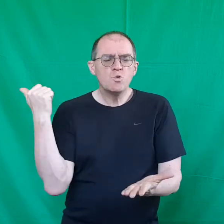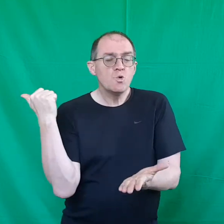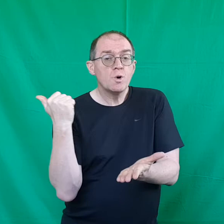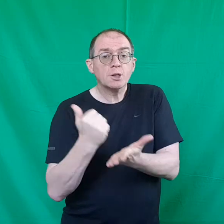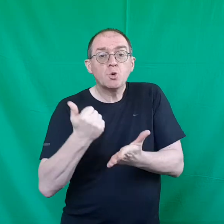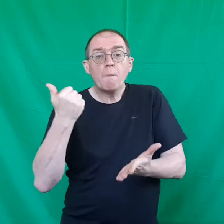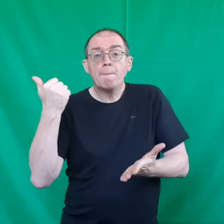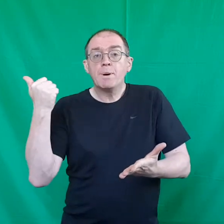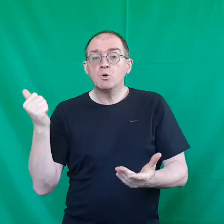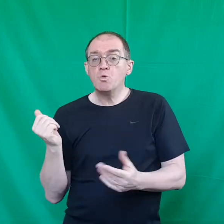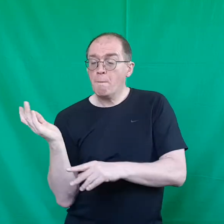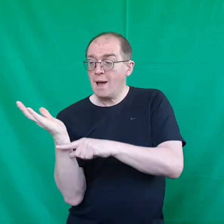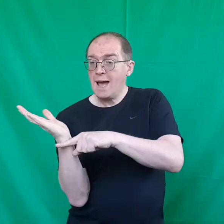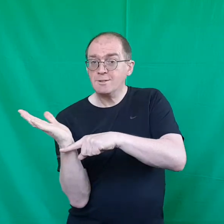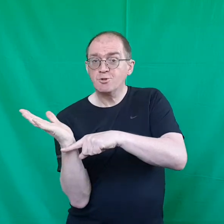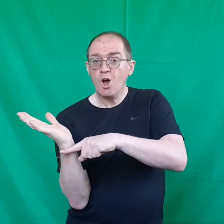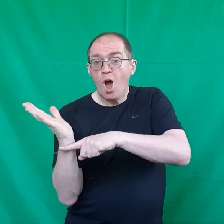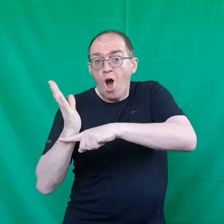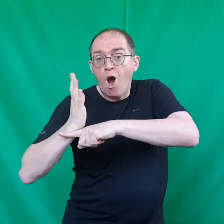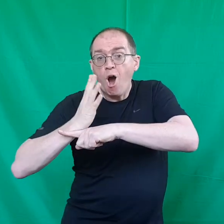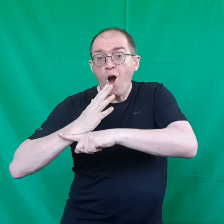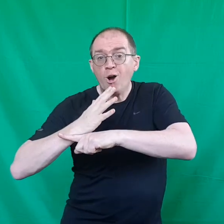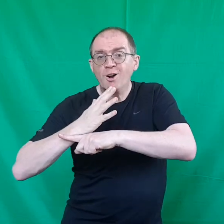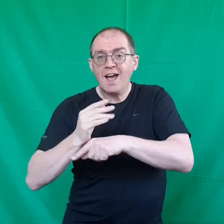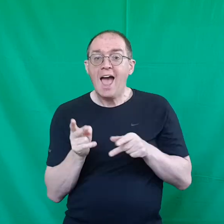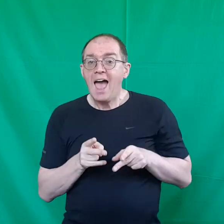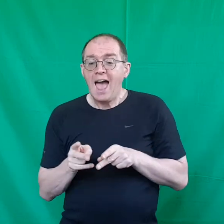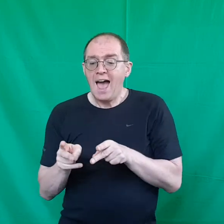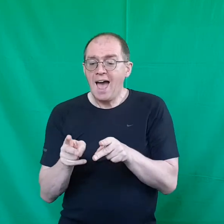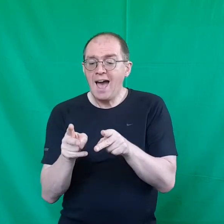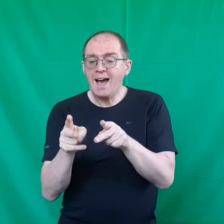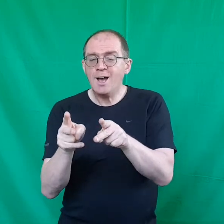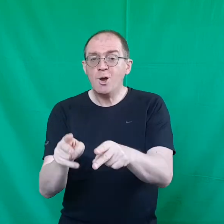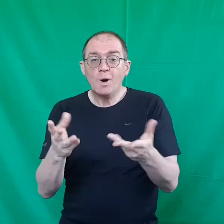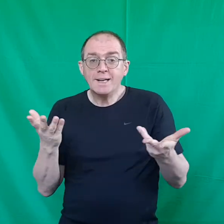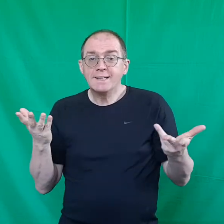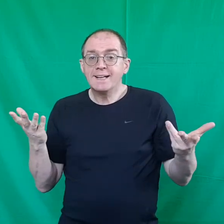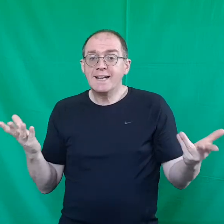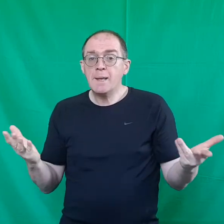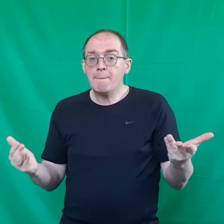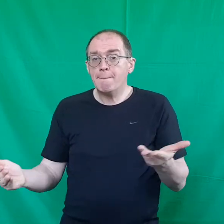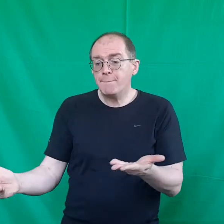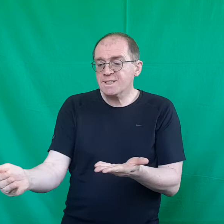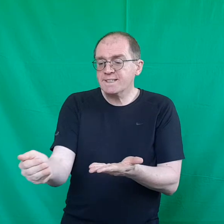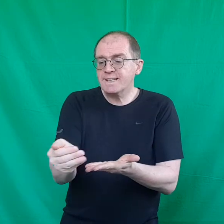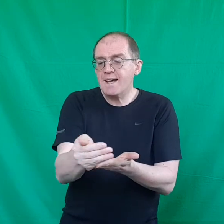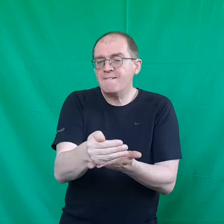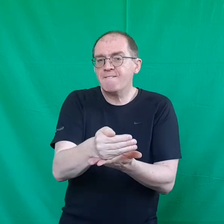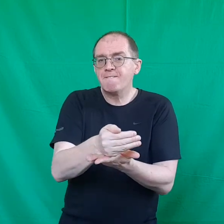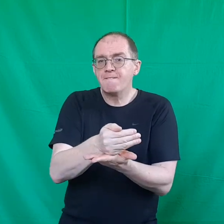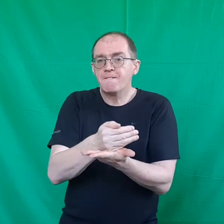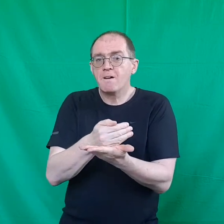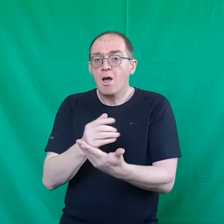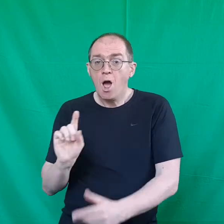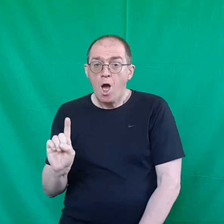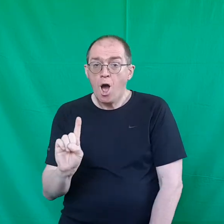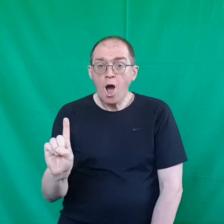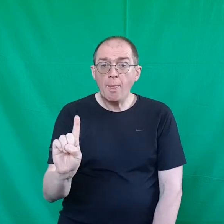a super duper hedgehog a highway to keep us safe on